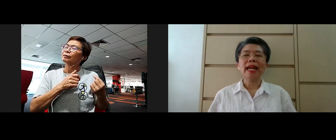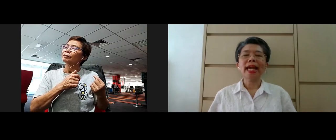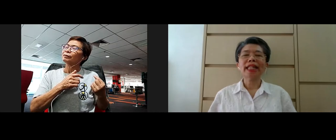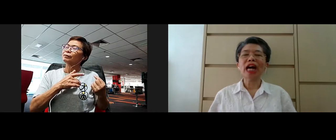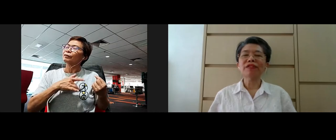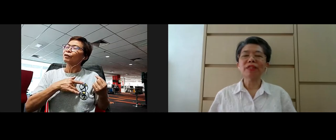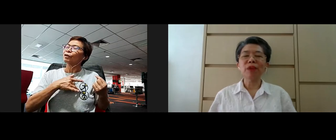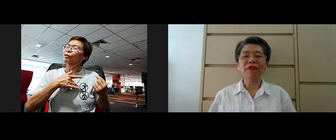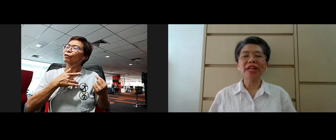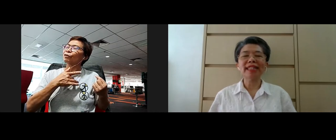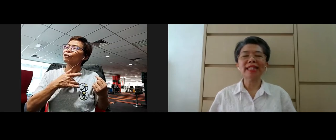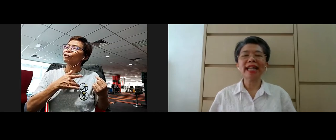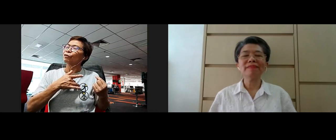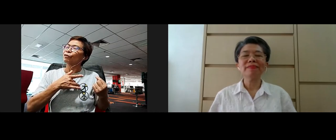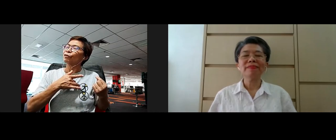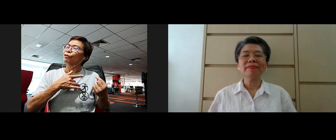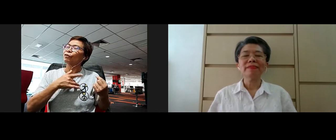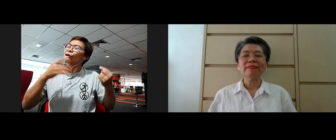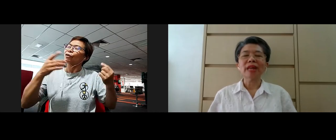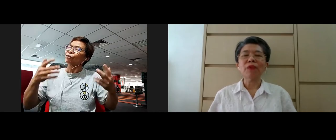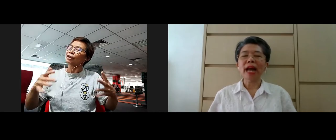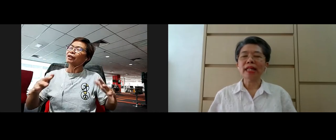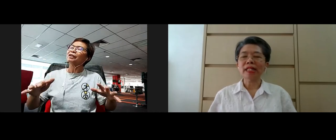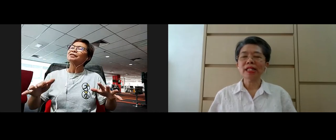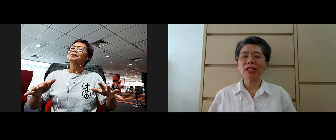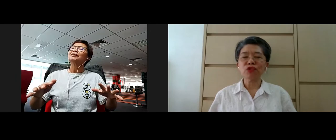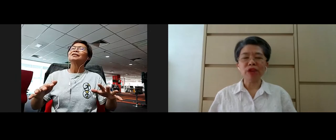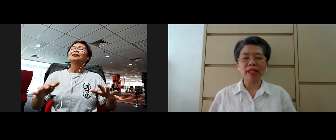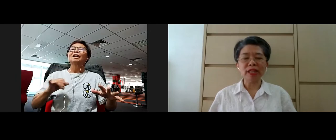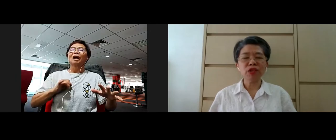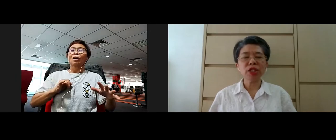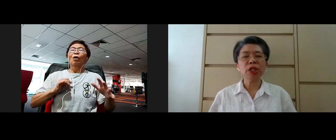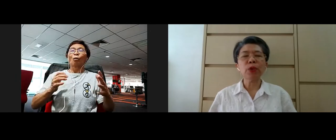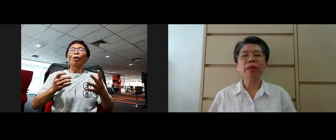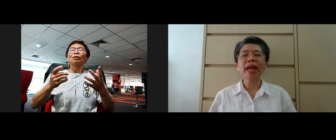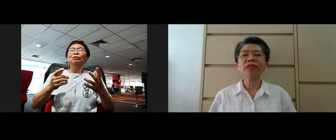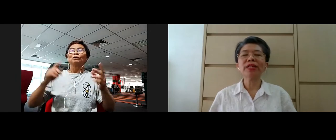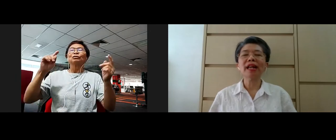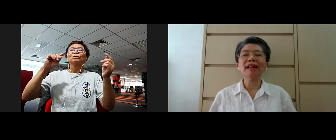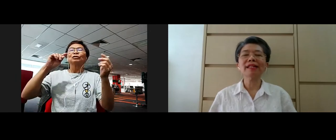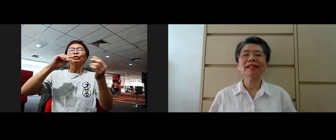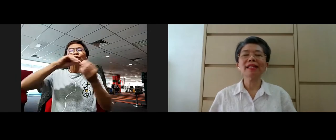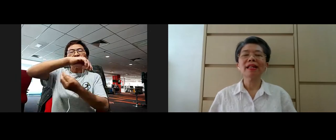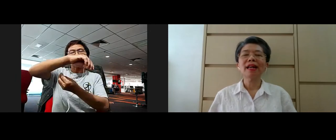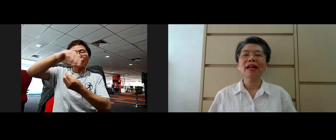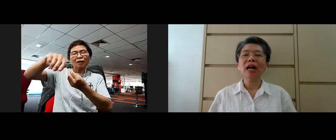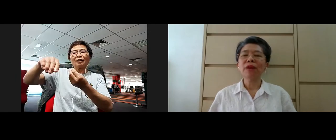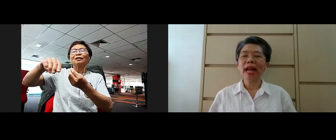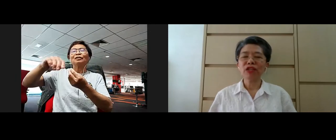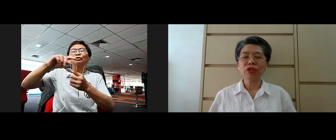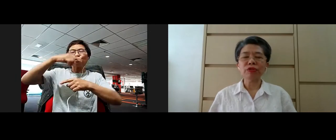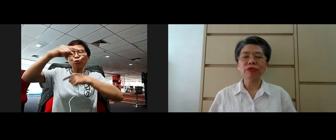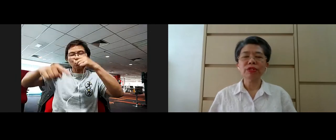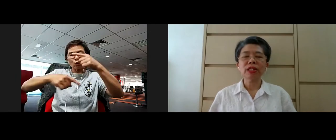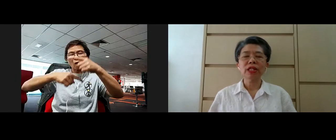And after we have done that, I would like us to transition slowly back to the class. I